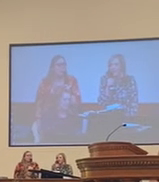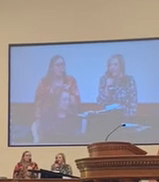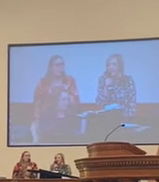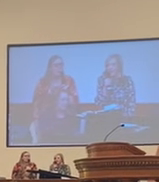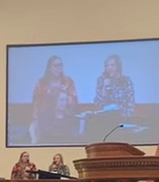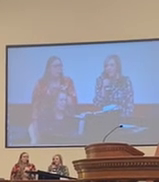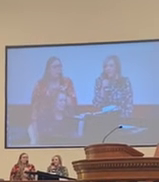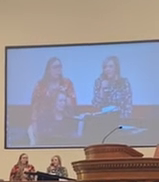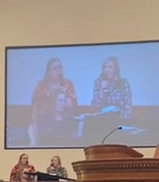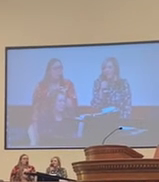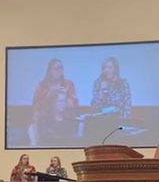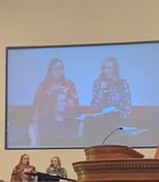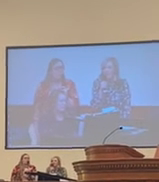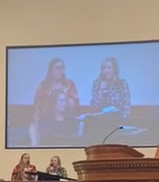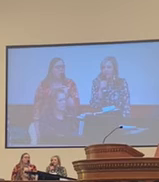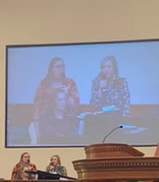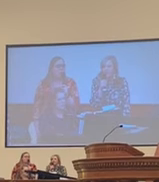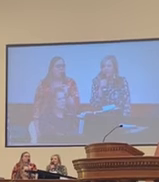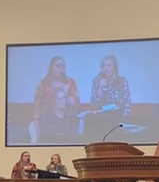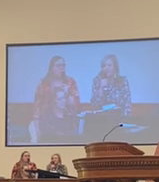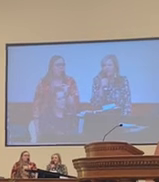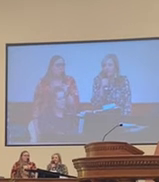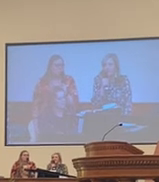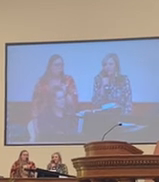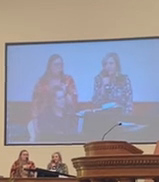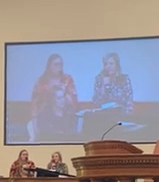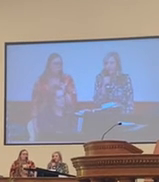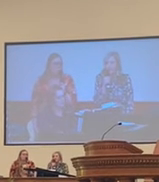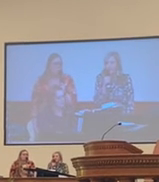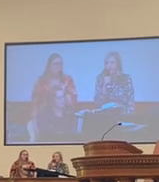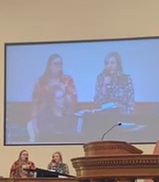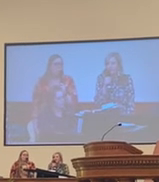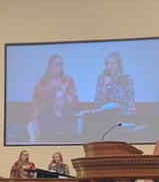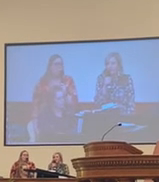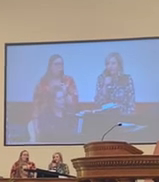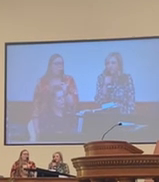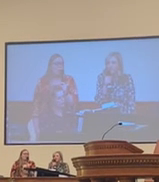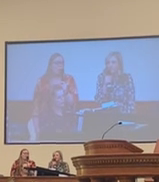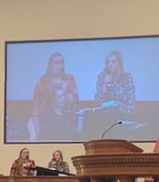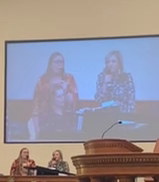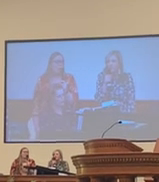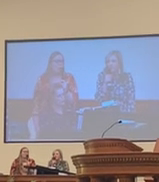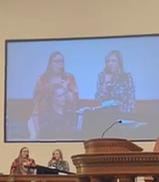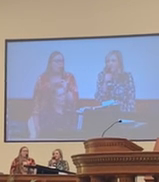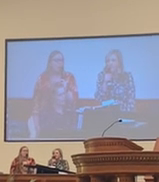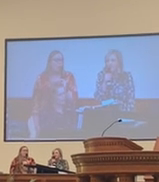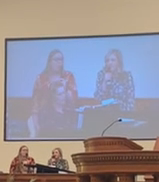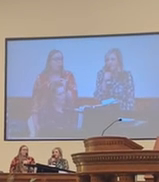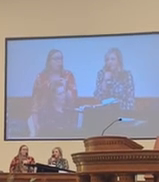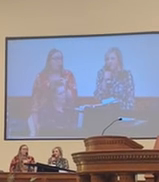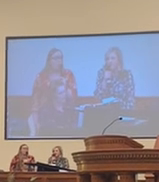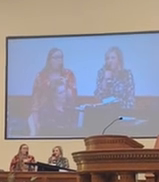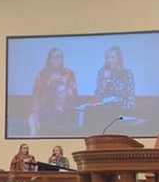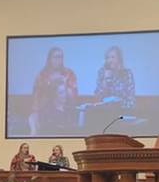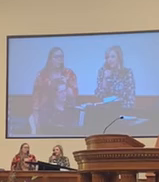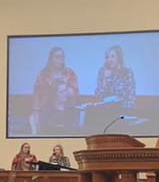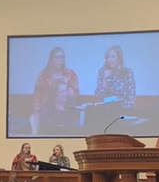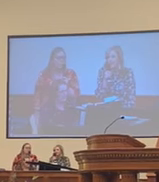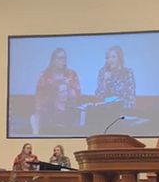Brought me from the darkness Into glorious light